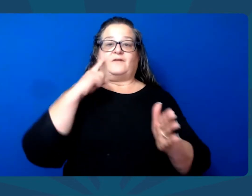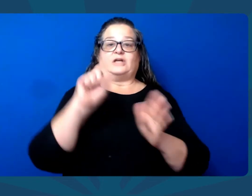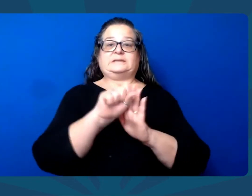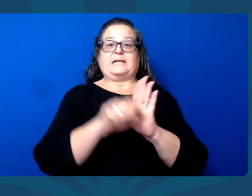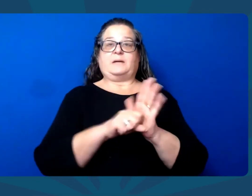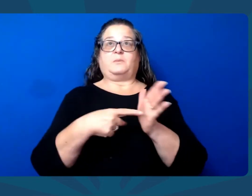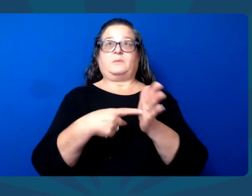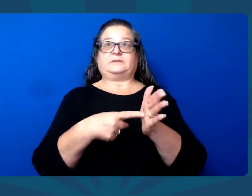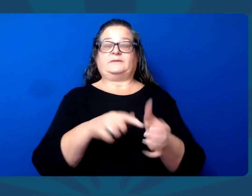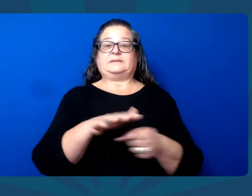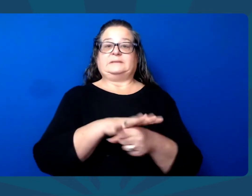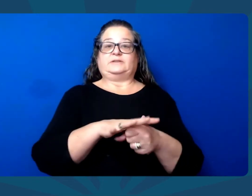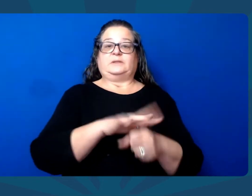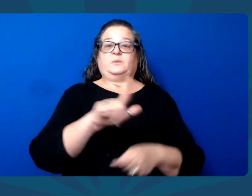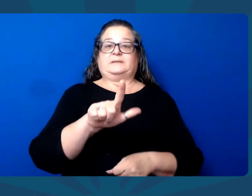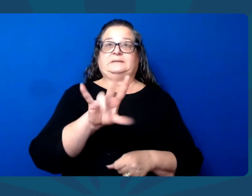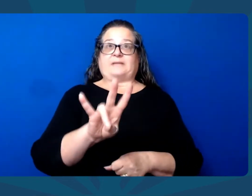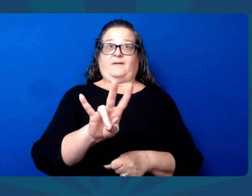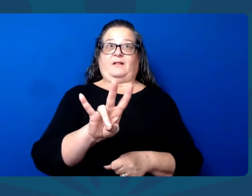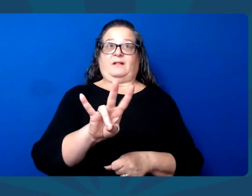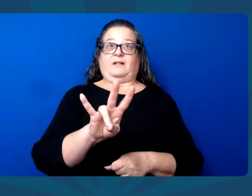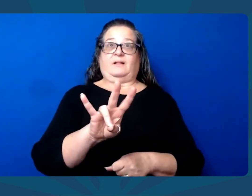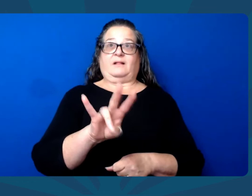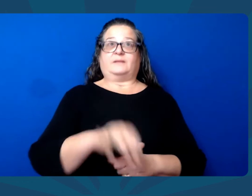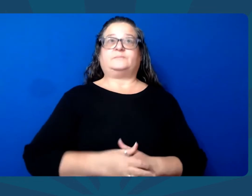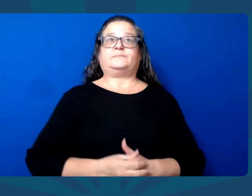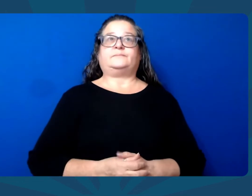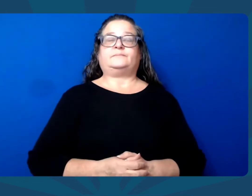Candidates for State Representative, District 27.